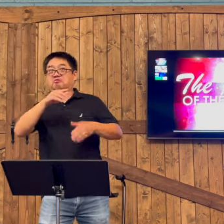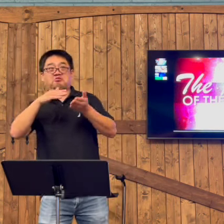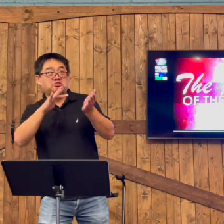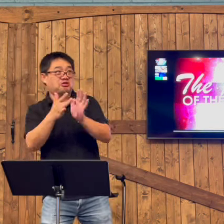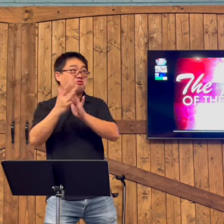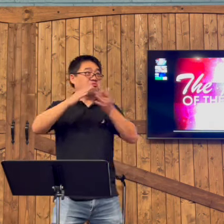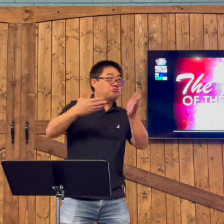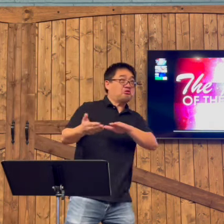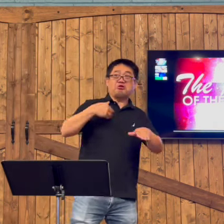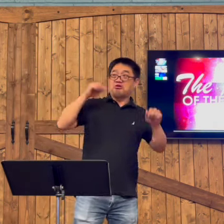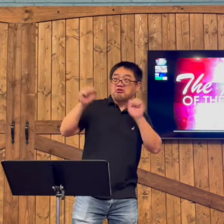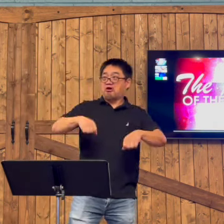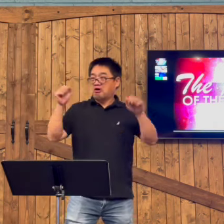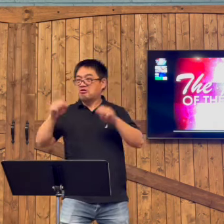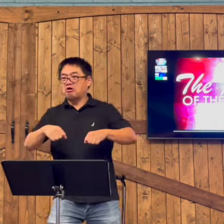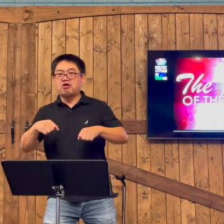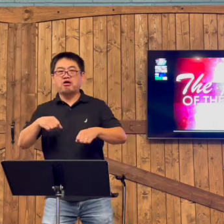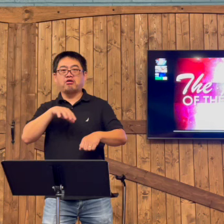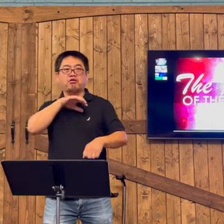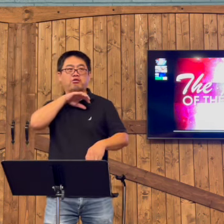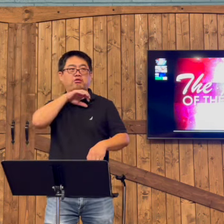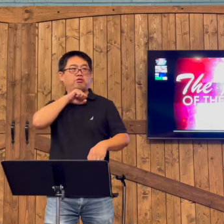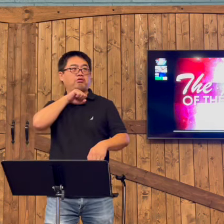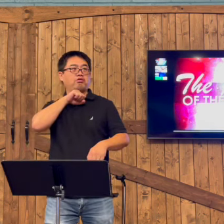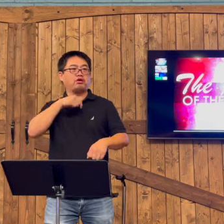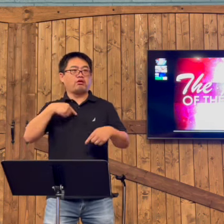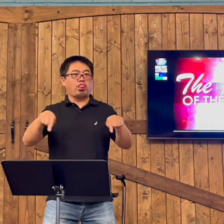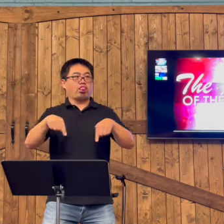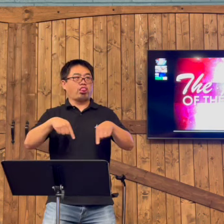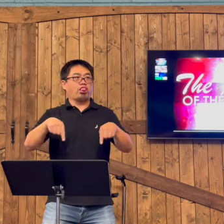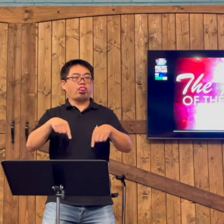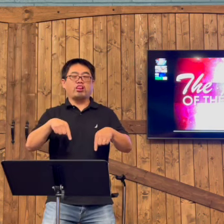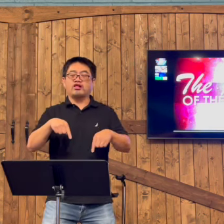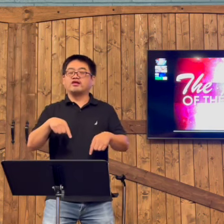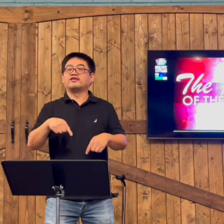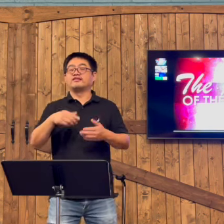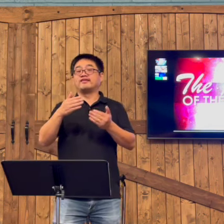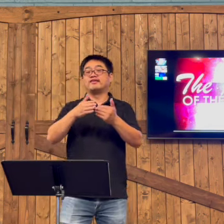And you will have denied me three times. Peter was amazed.